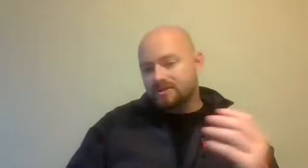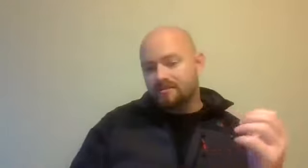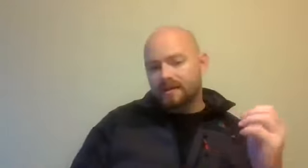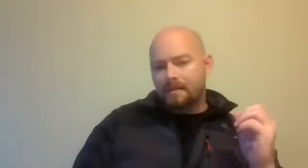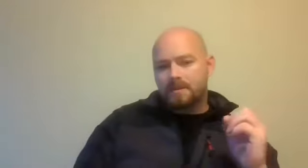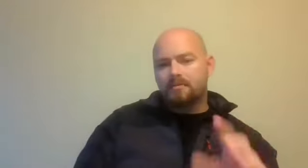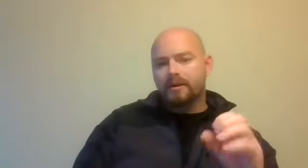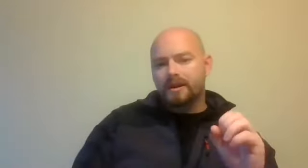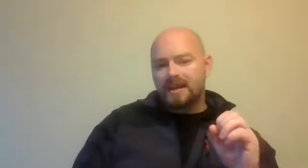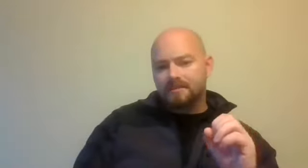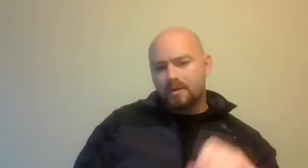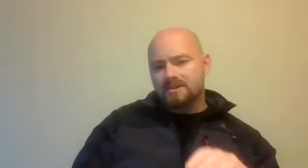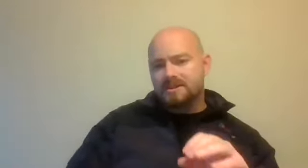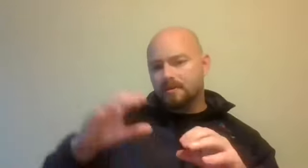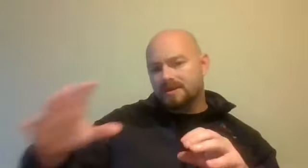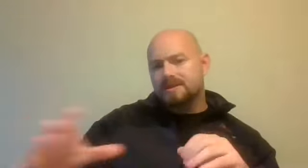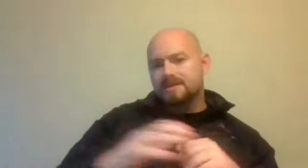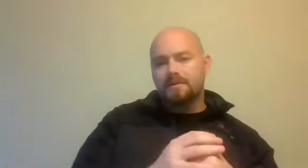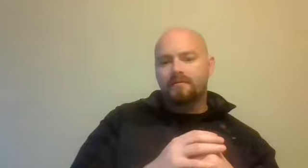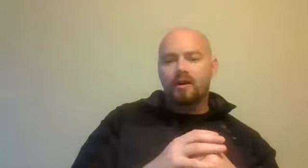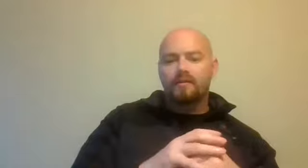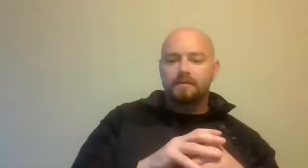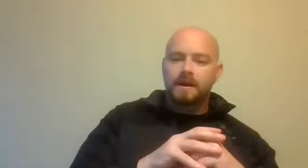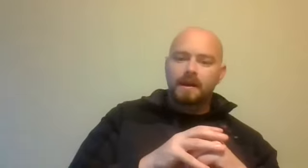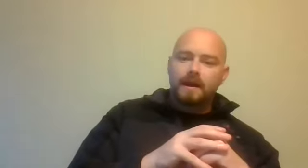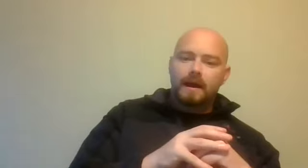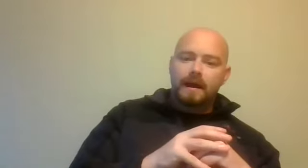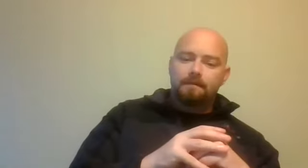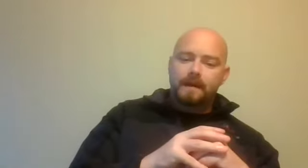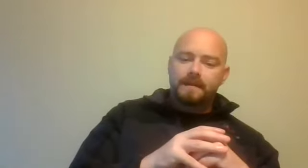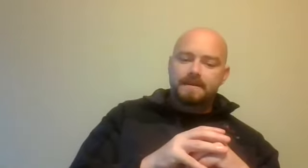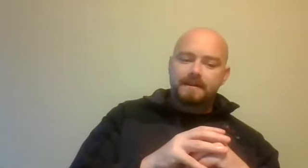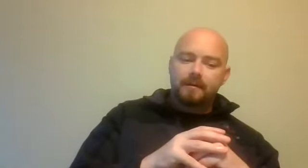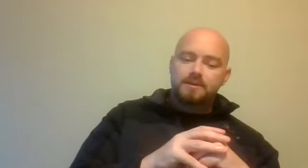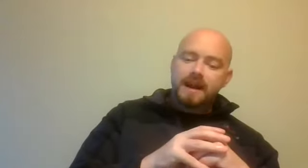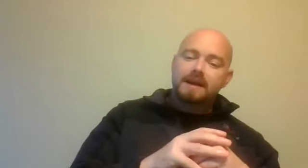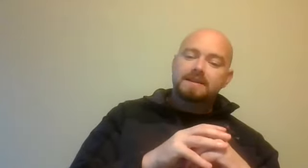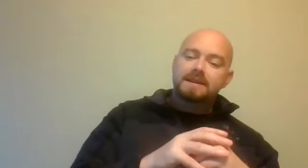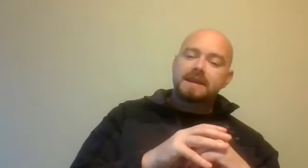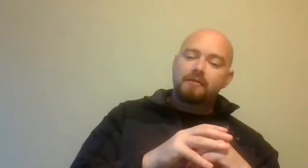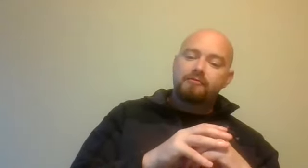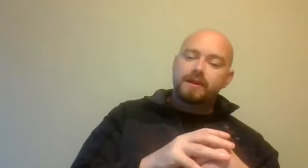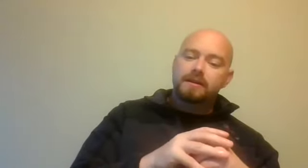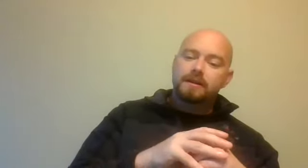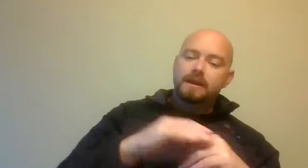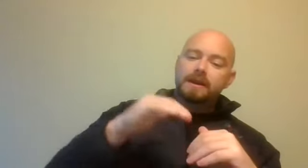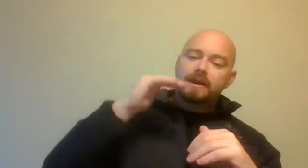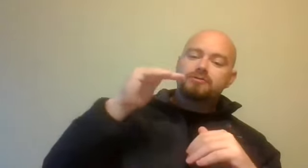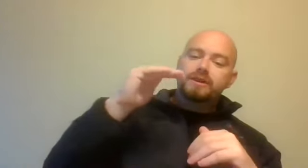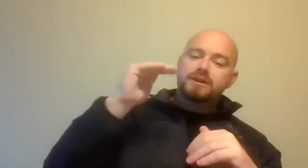and stuff like that. People writing in asking me questions about incidents they've been involved in and things like that. We're starting to see that real increase